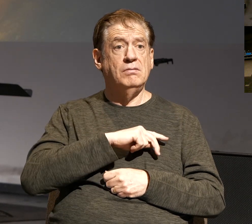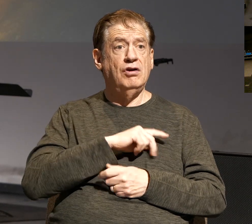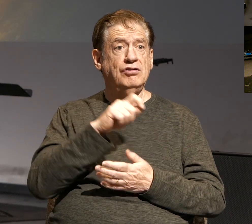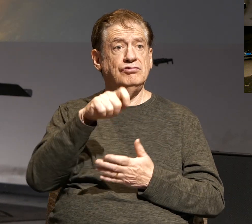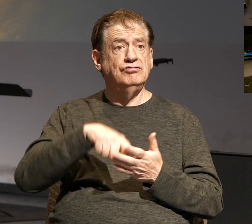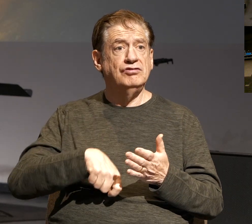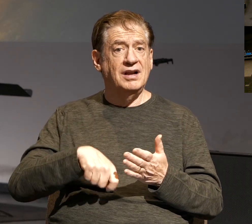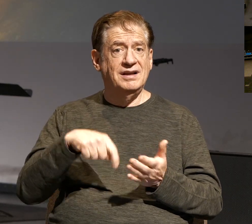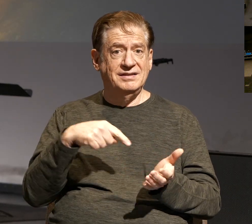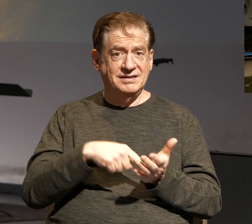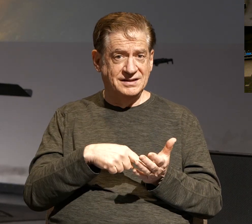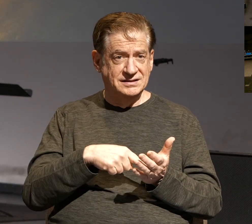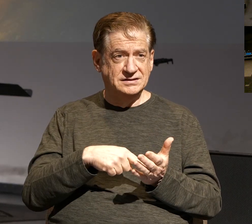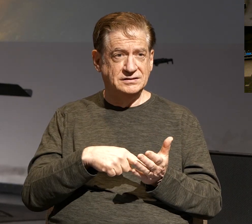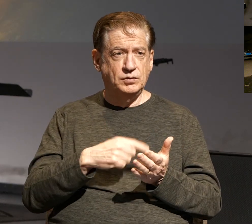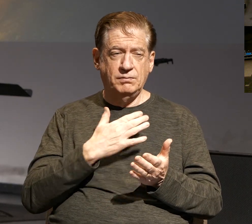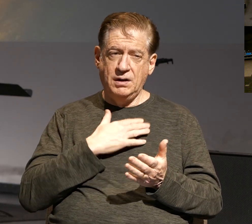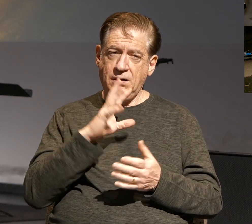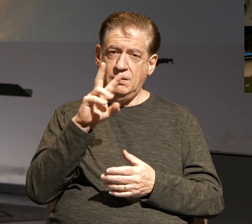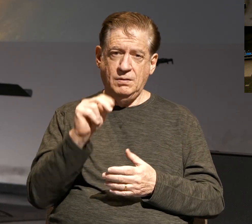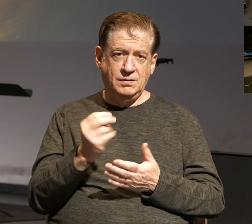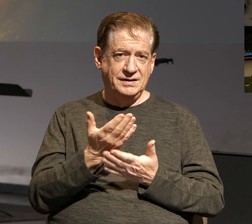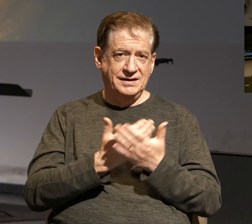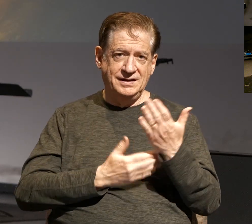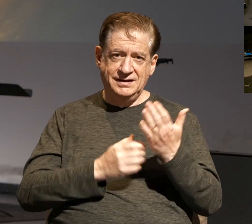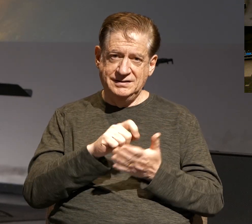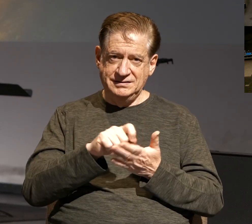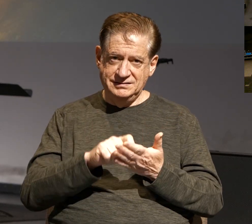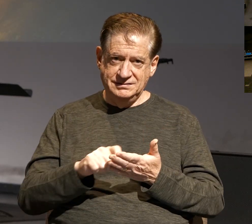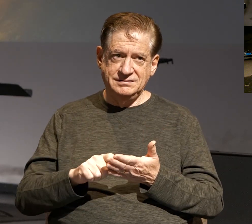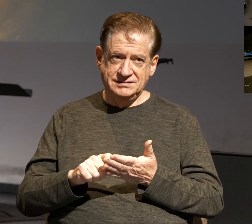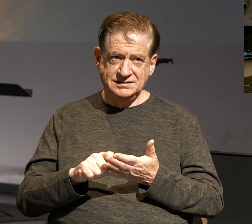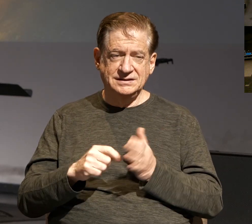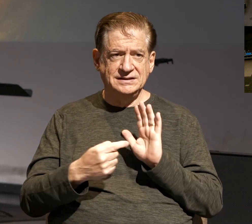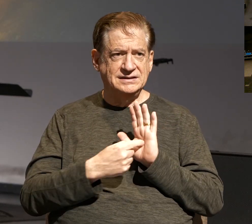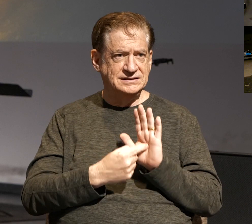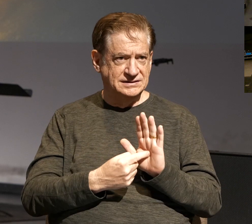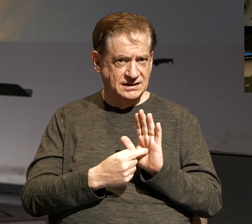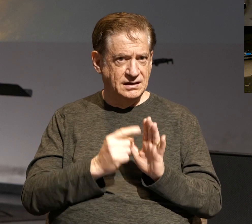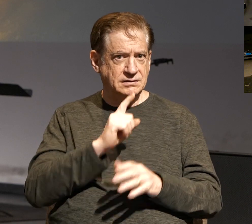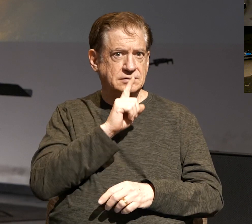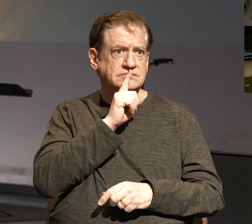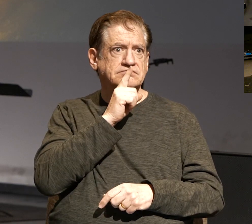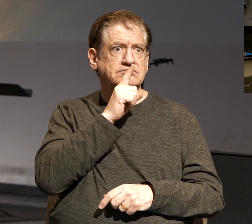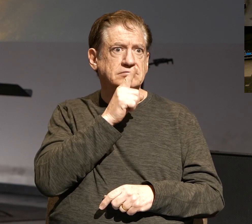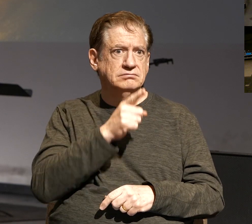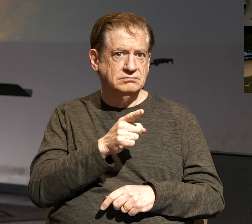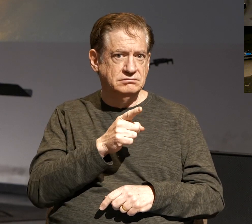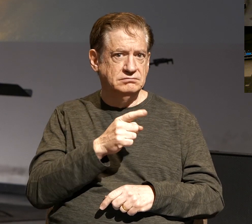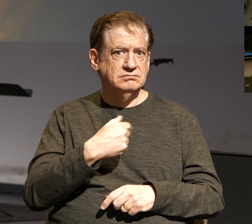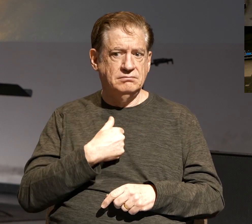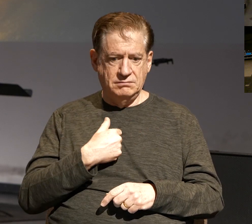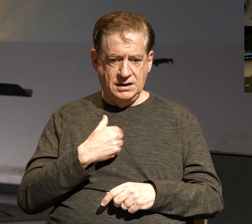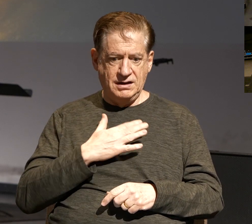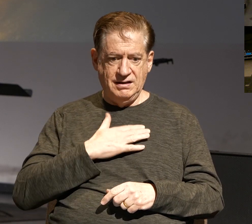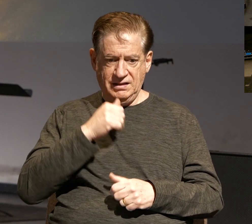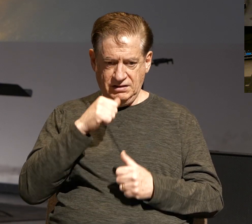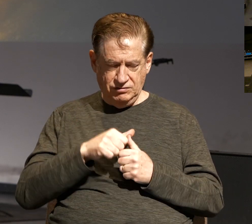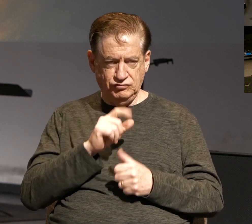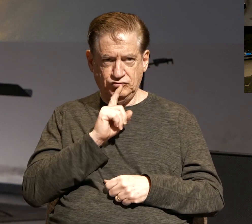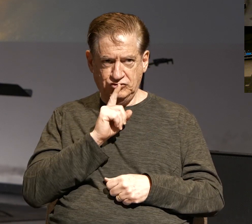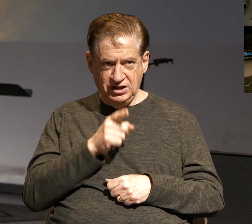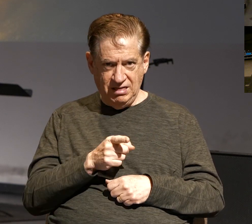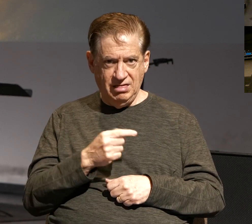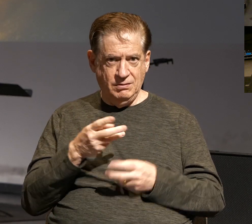this greeting with my own hand. This is a sign of genuineness in every letter of mine. It is the way